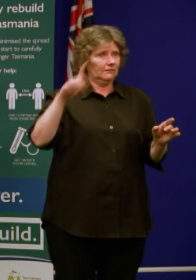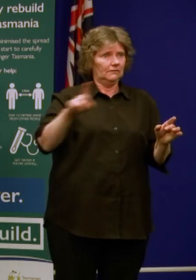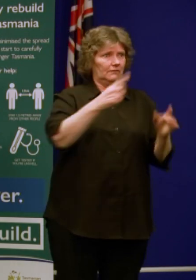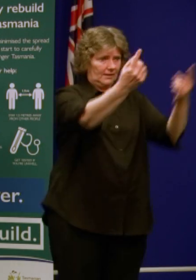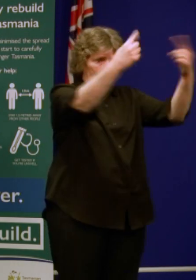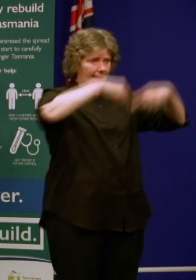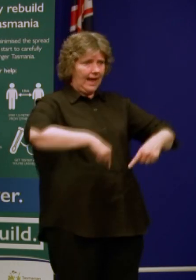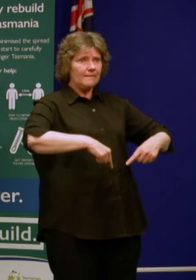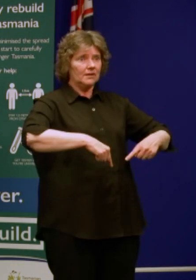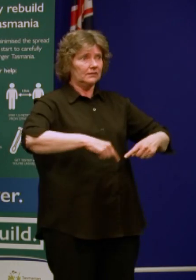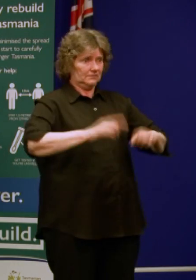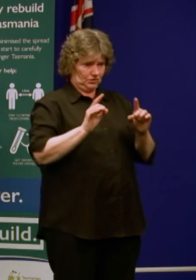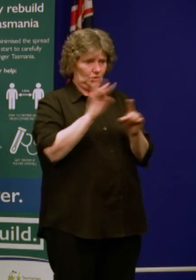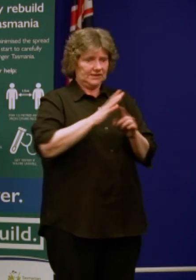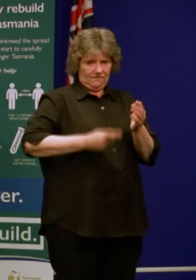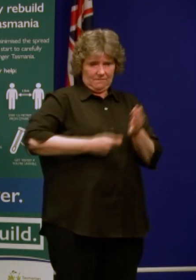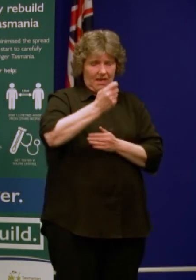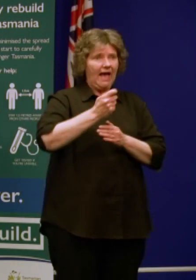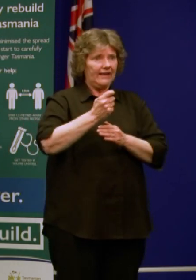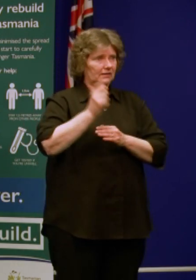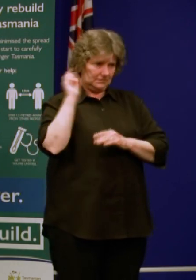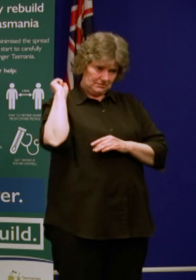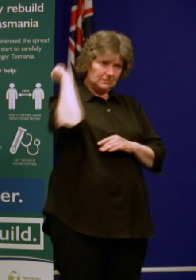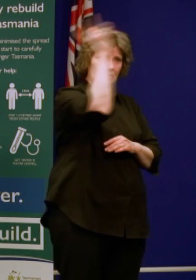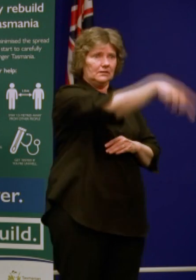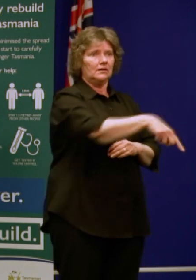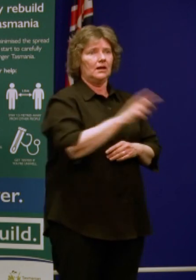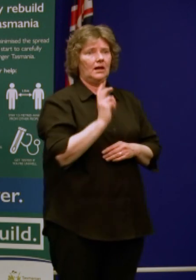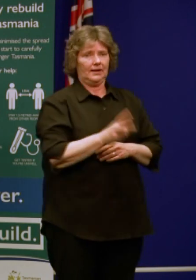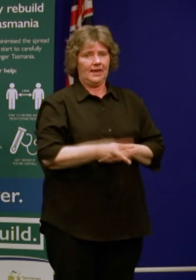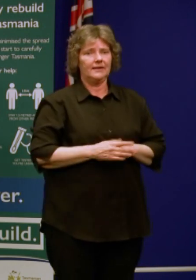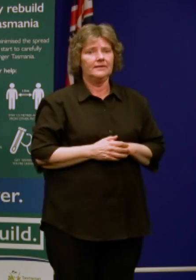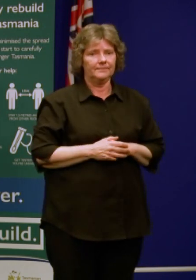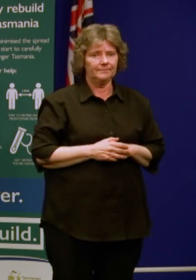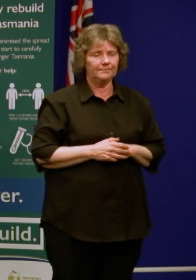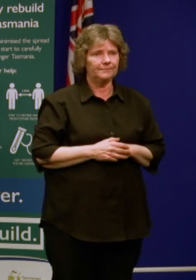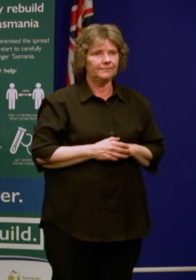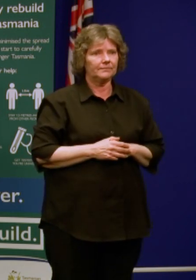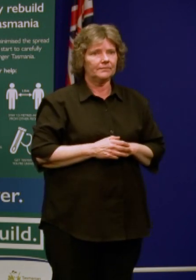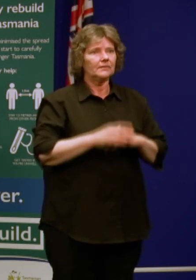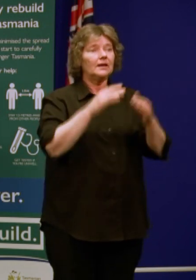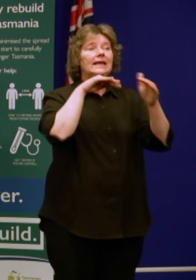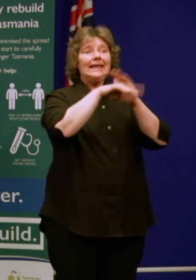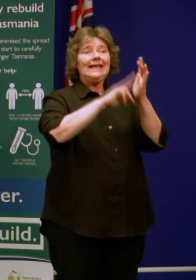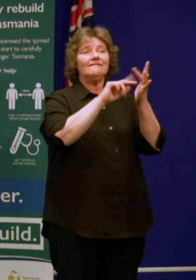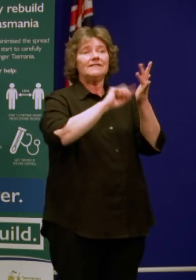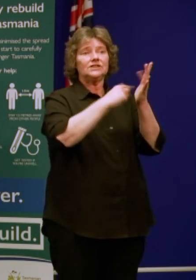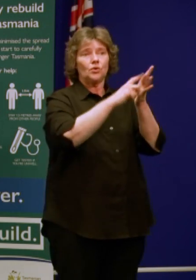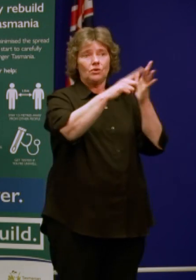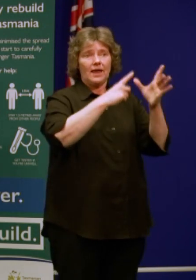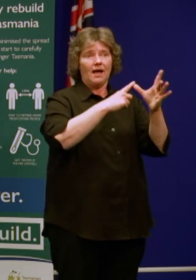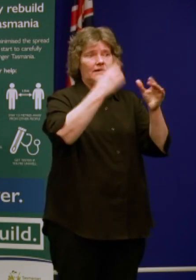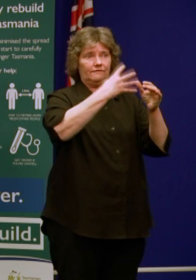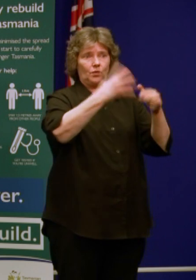Tasmanians who've spent time in Victoria in the 14 days prior to travel will be required to quarantine in one of our government hotels.